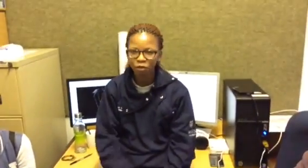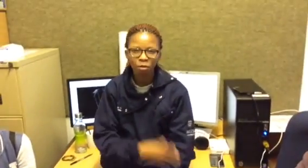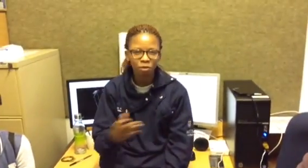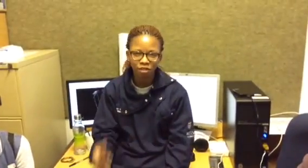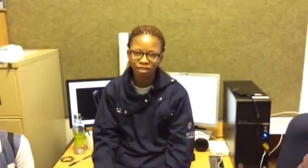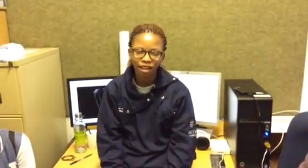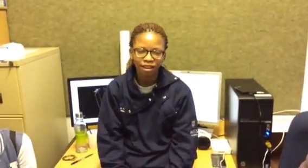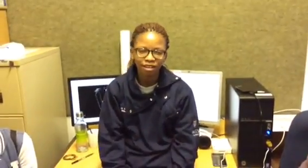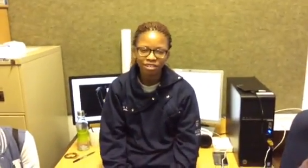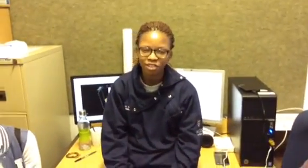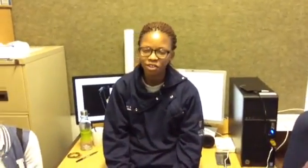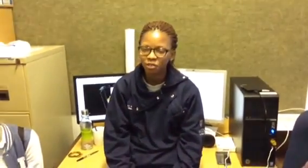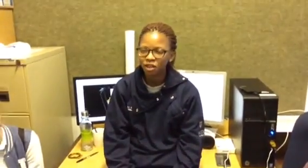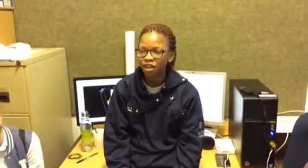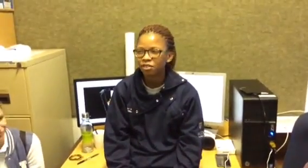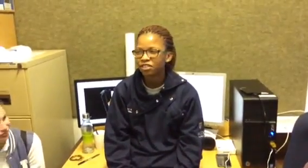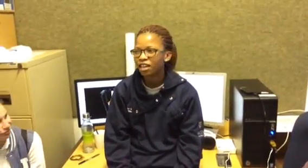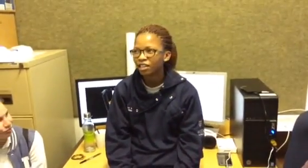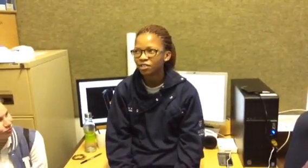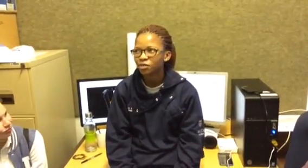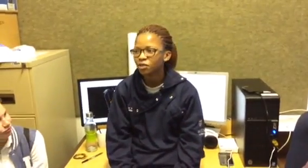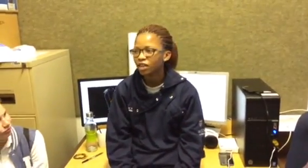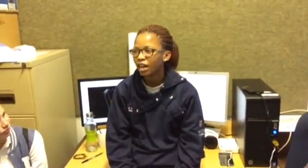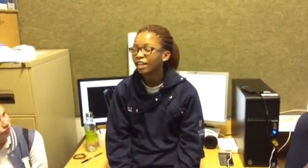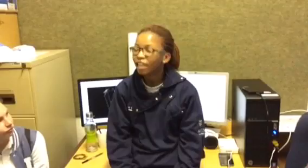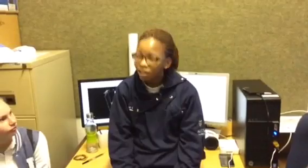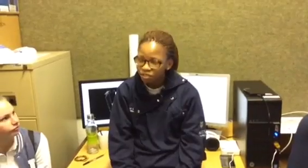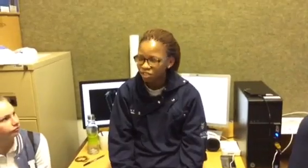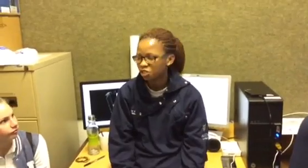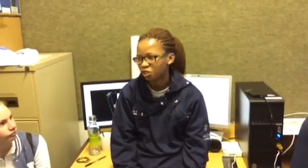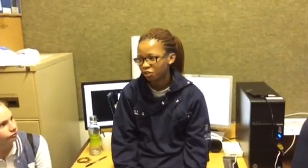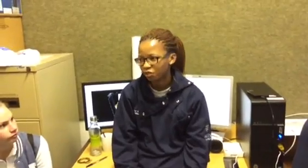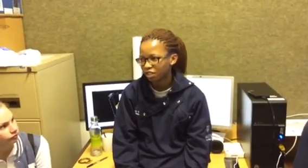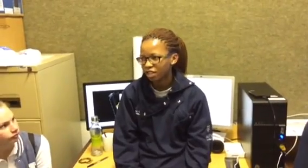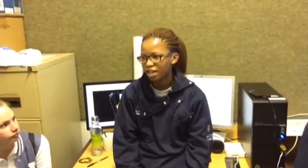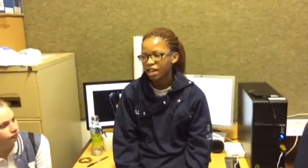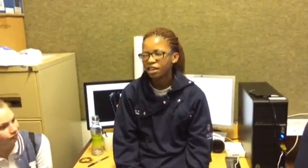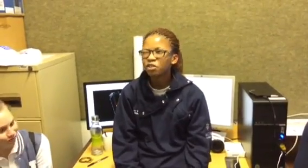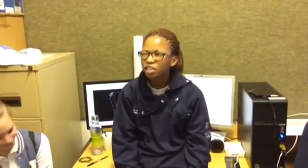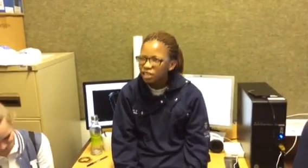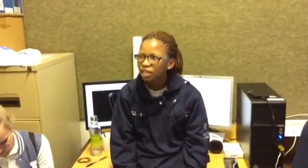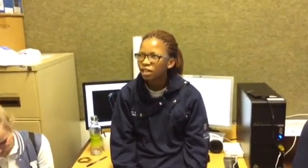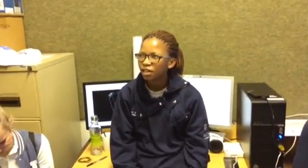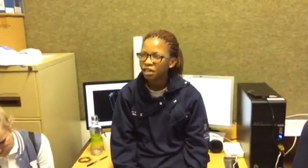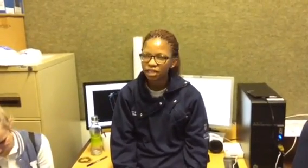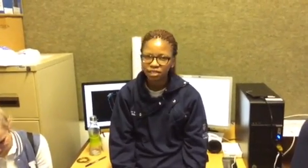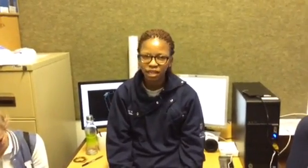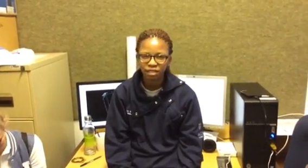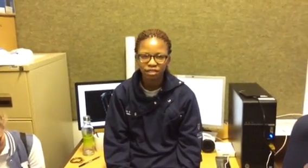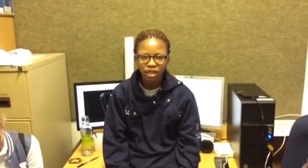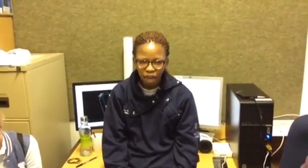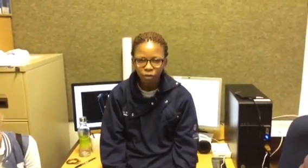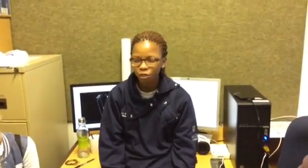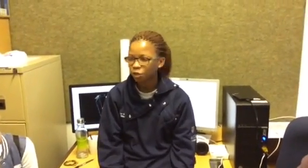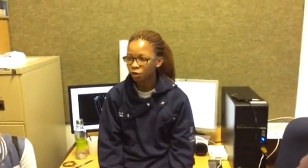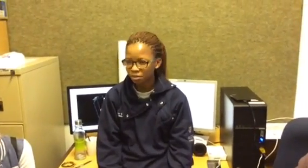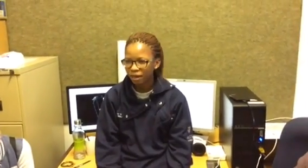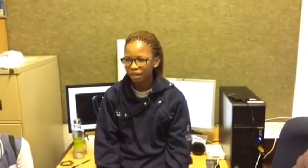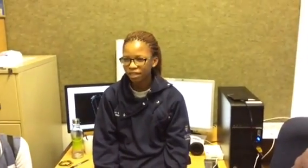from brit and so when i was in high school i loved geography and in grade 10 i think i decided i wanted go into mining